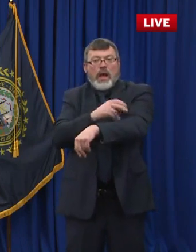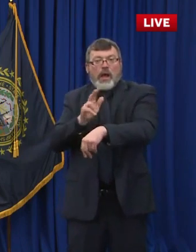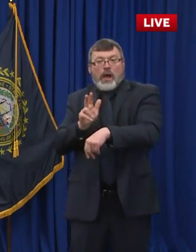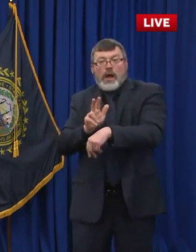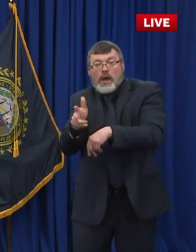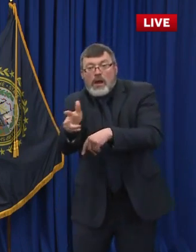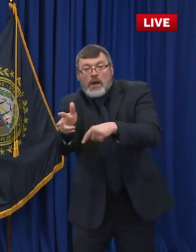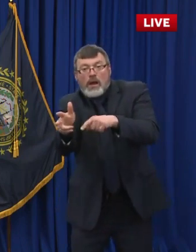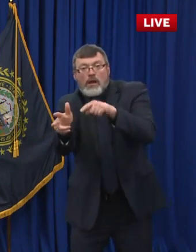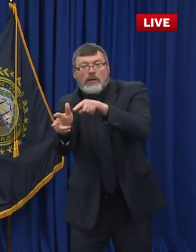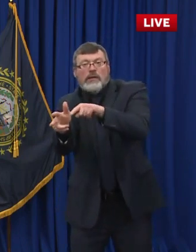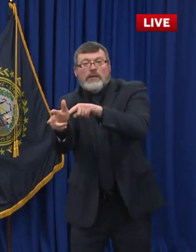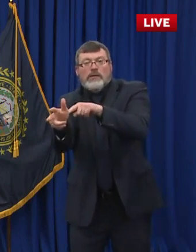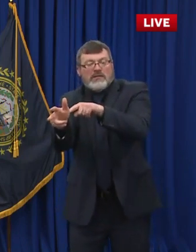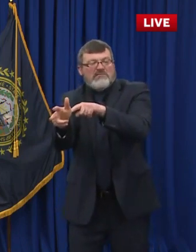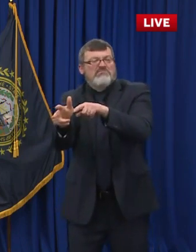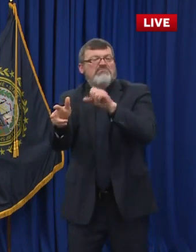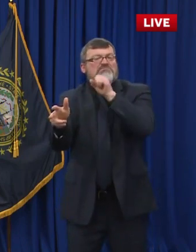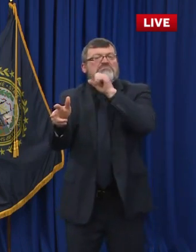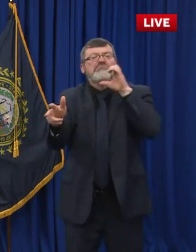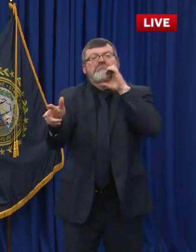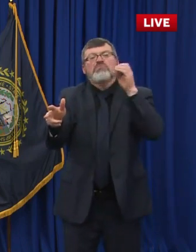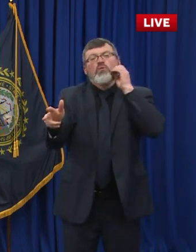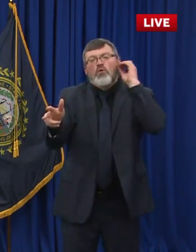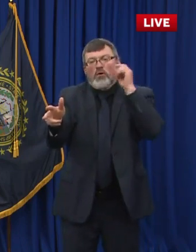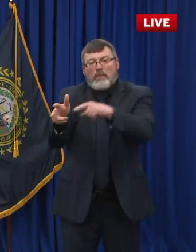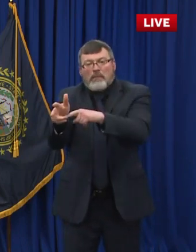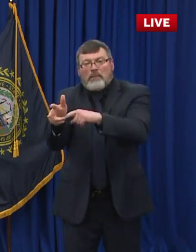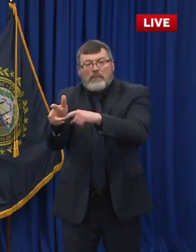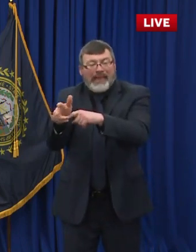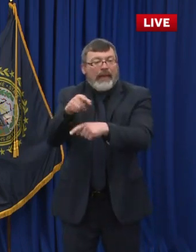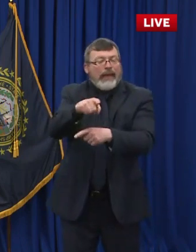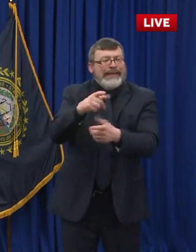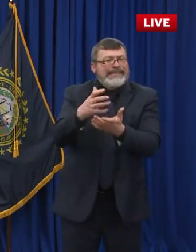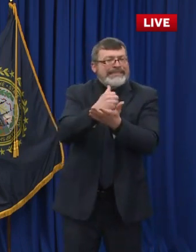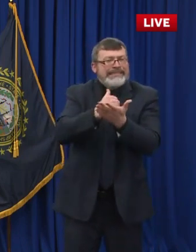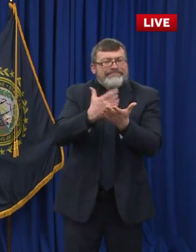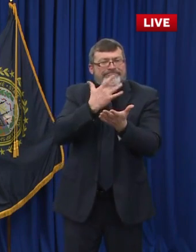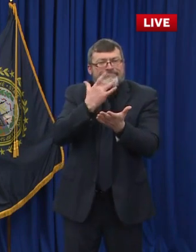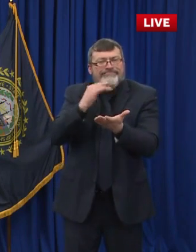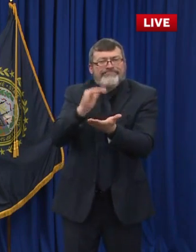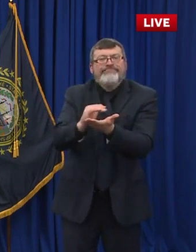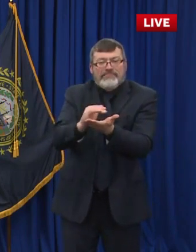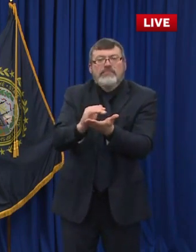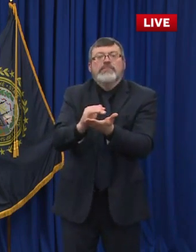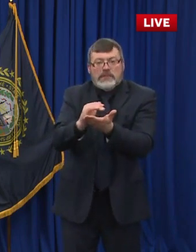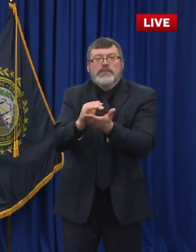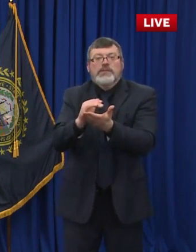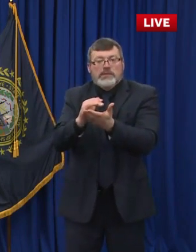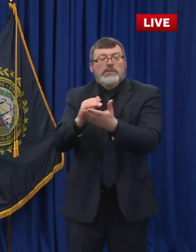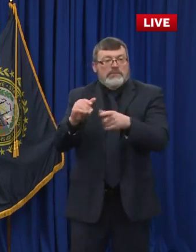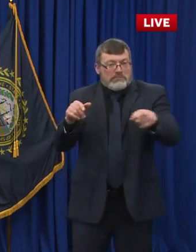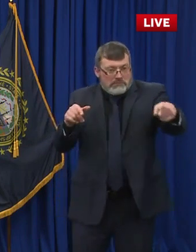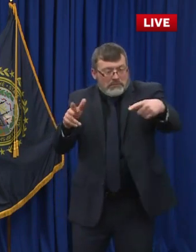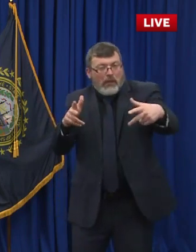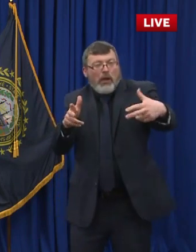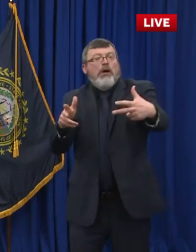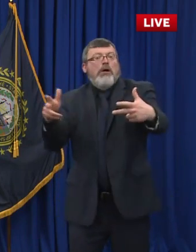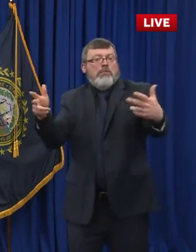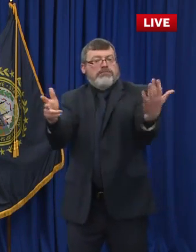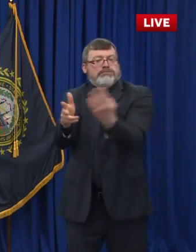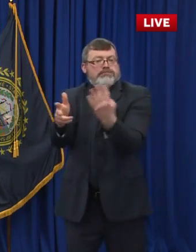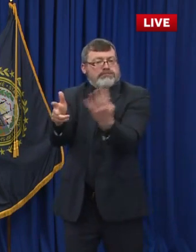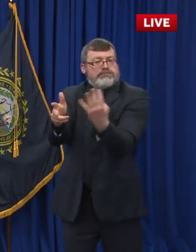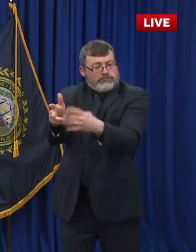and are administering more than 4000 doses on most days. We still are scheduling first dose appointments for anyone who